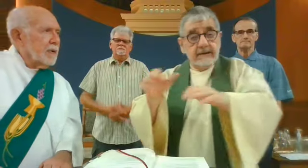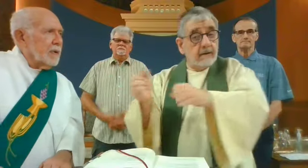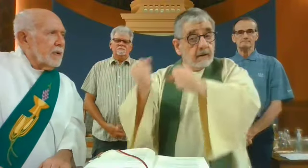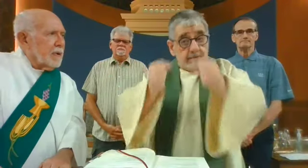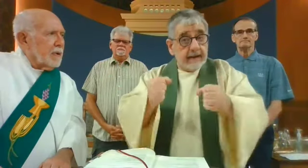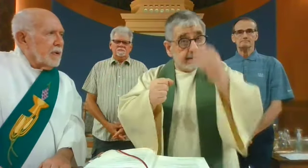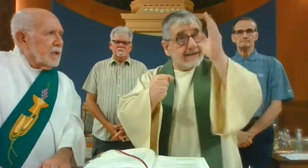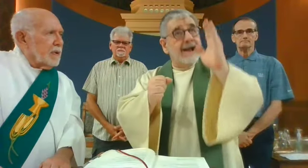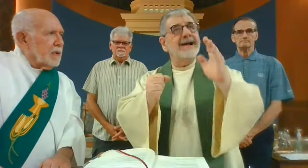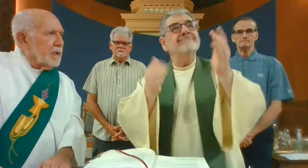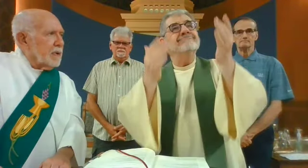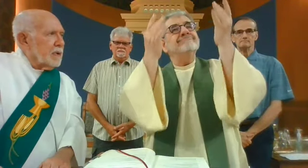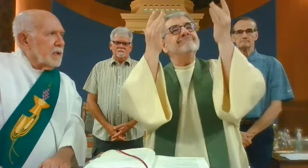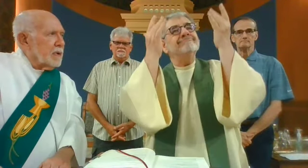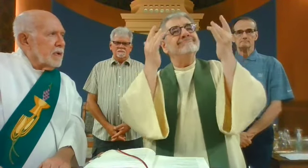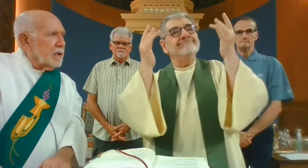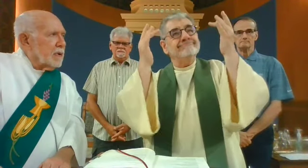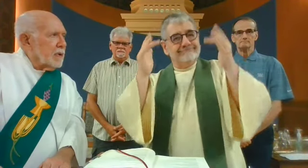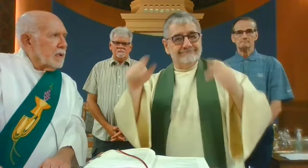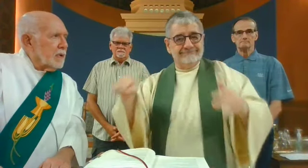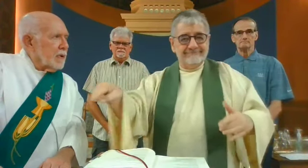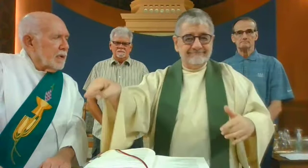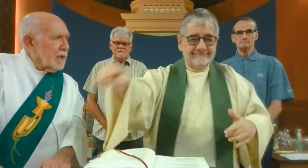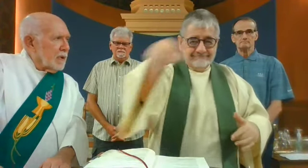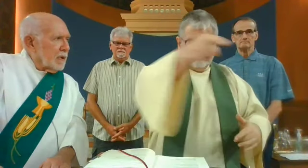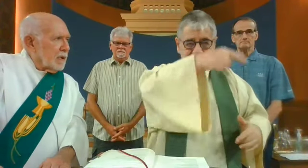May Almighty God have mercy on us.